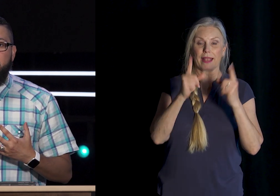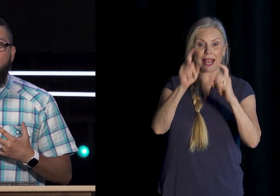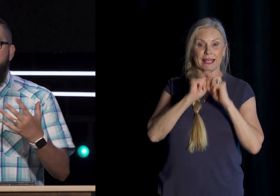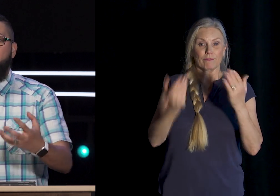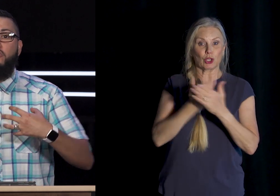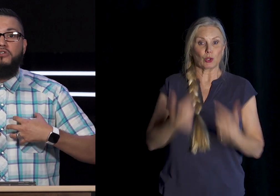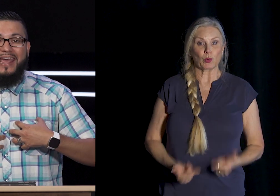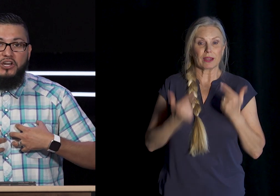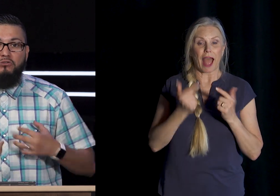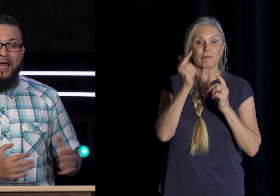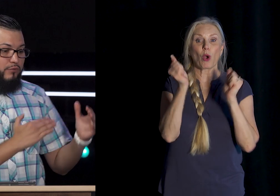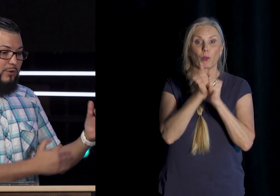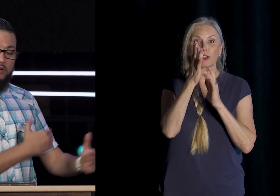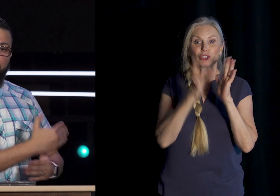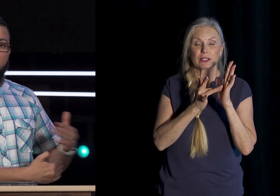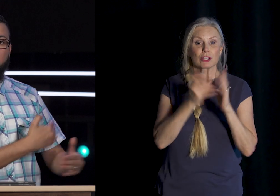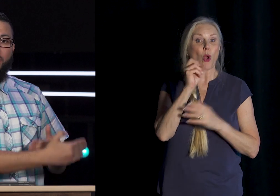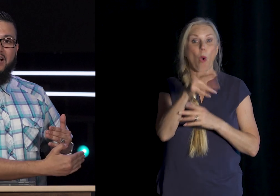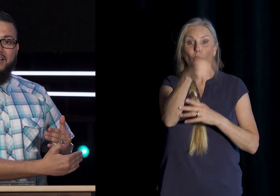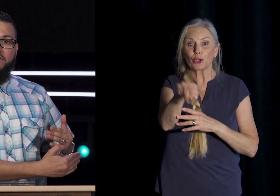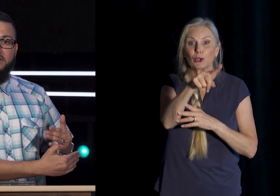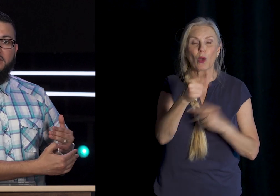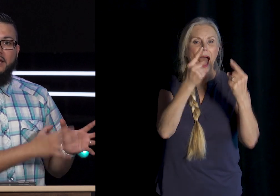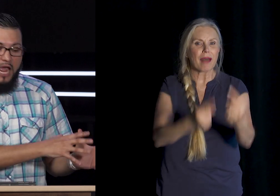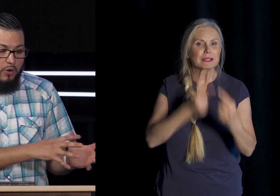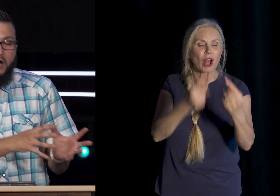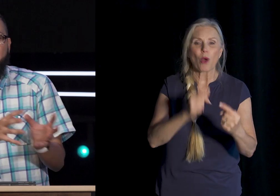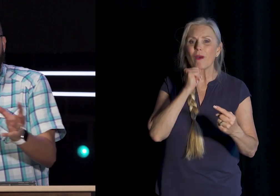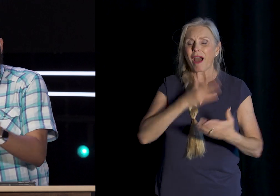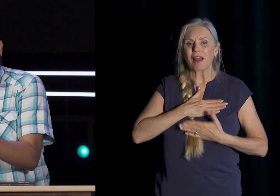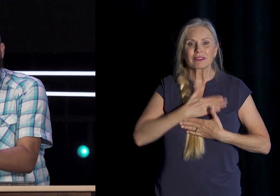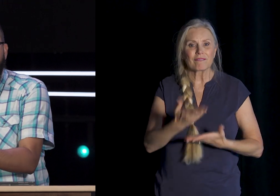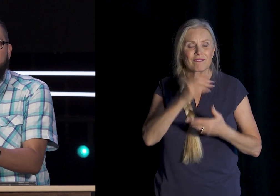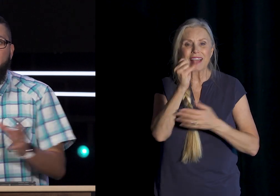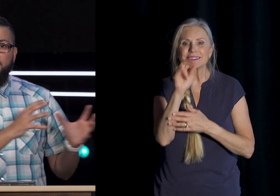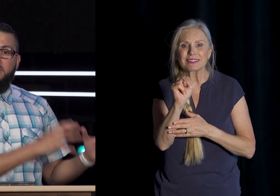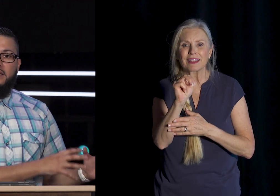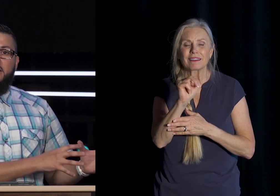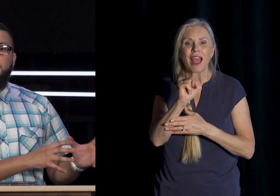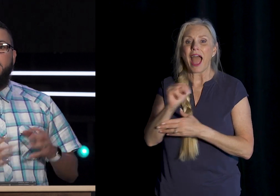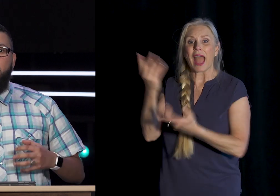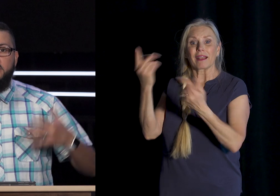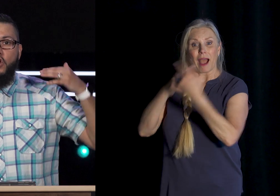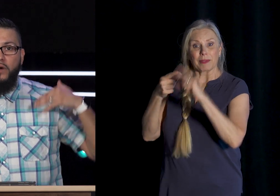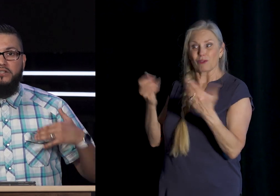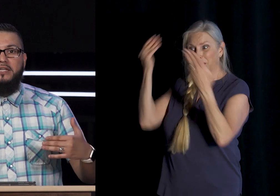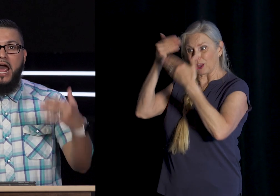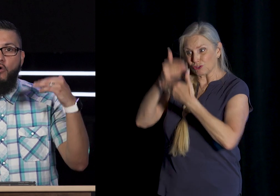Or those In new Life When we've Been struggling With Unconfessed Sin And we're Coming out Of that Darkness Of the sin That ensnared Us We are To now